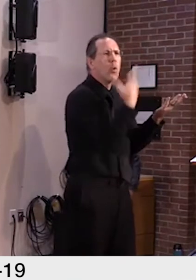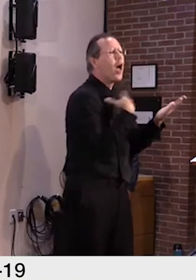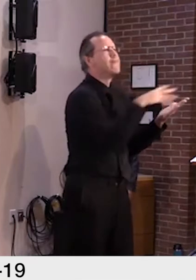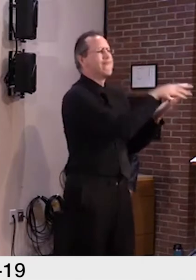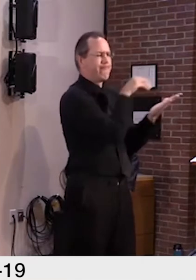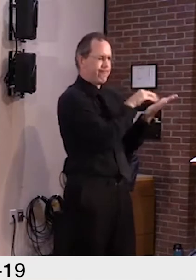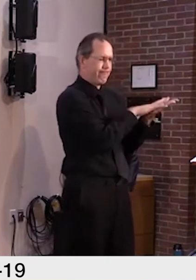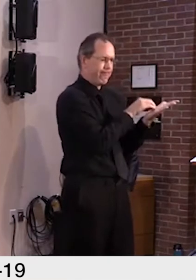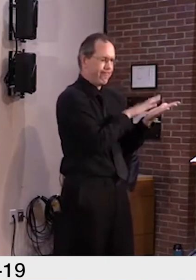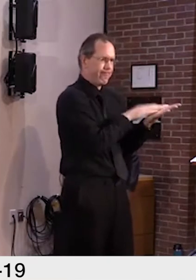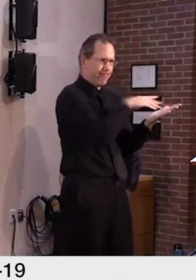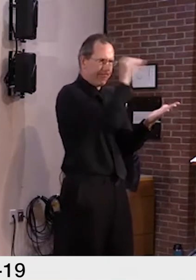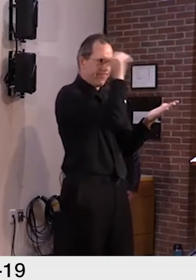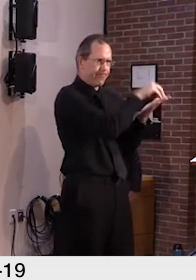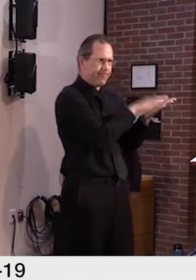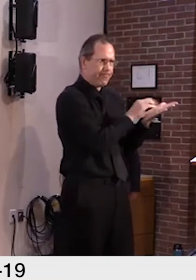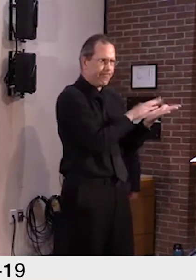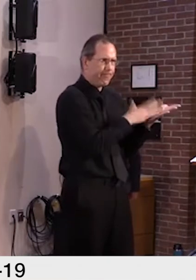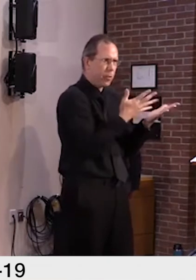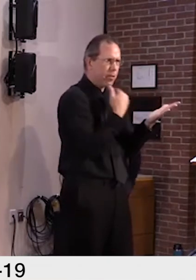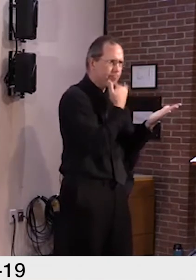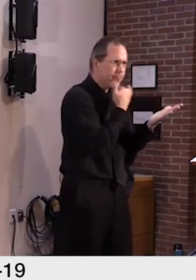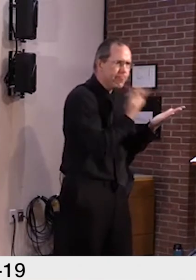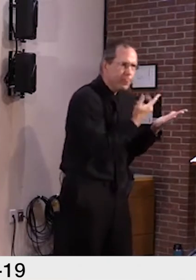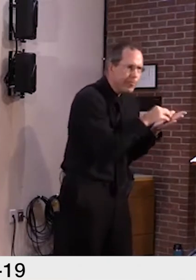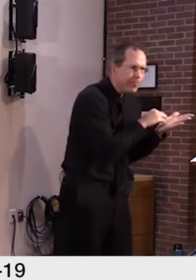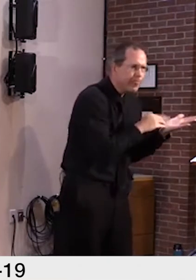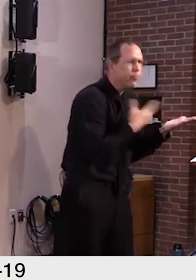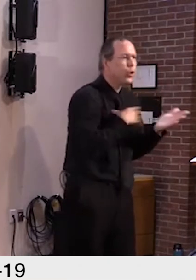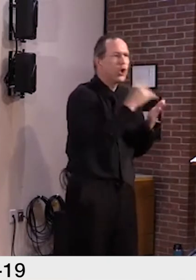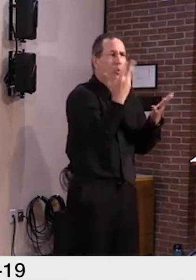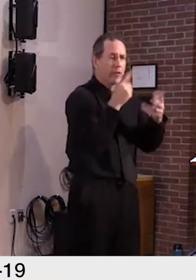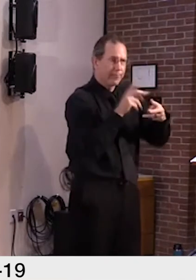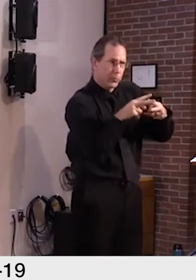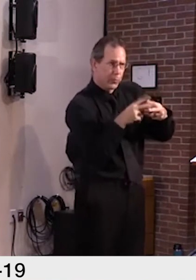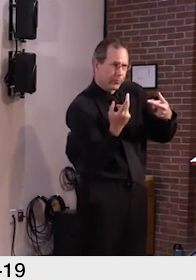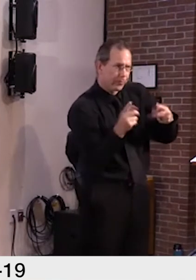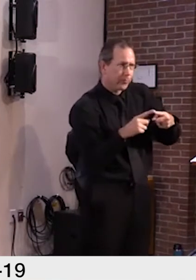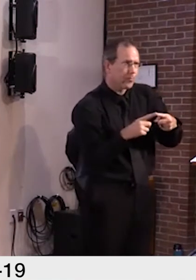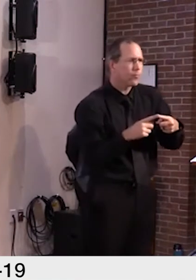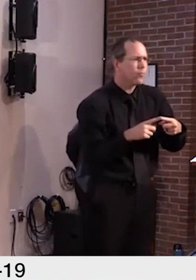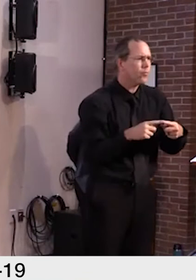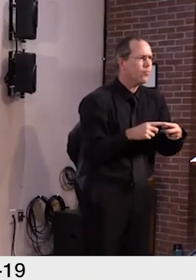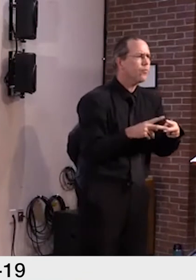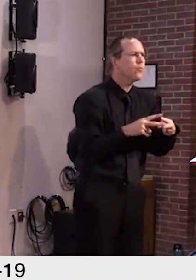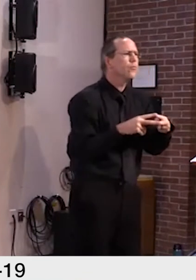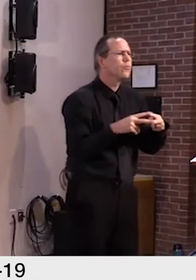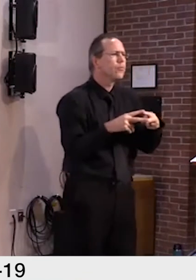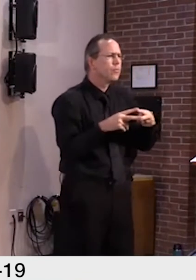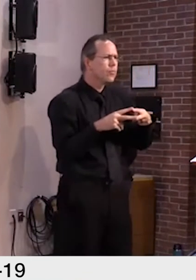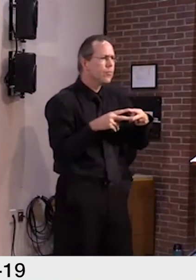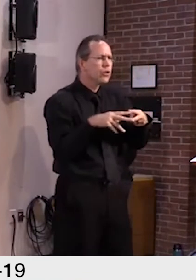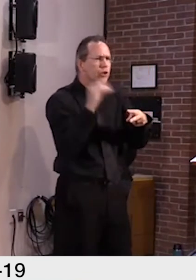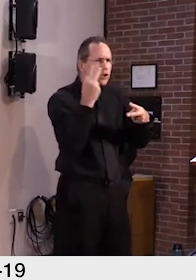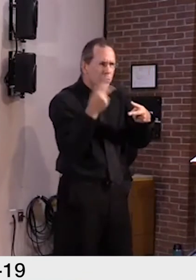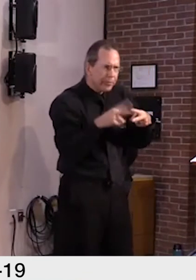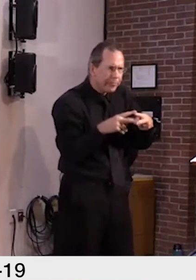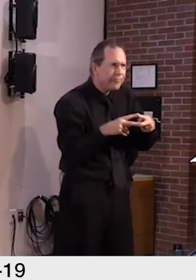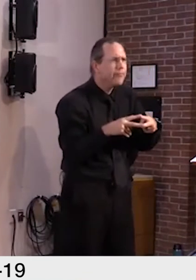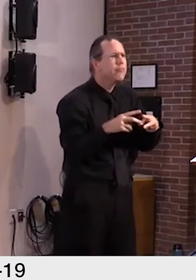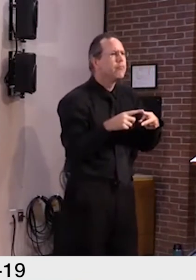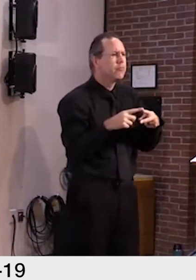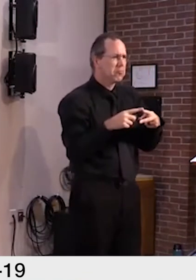do with improving schools' composition of the initial exports that go to the Department of Health relative to school